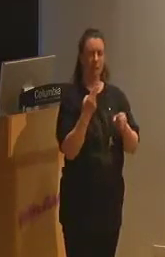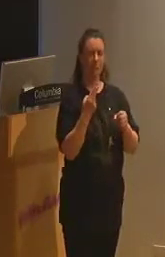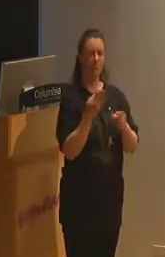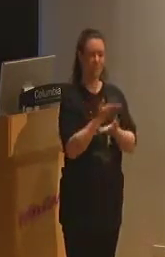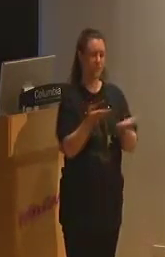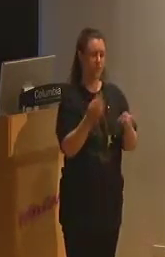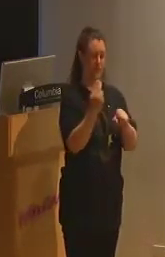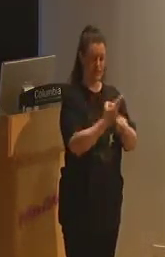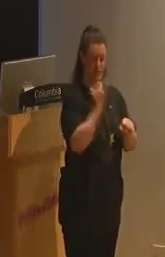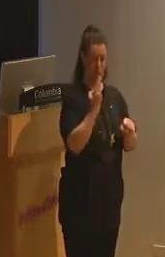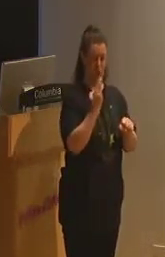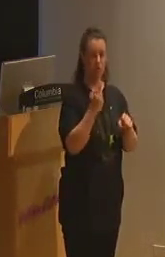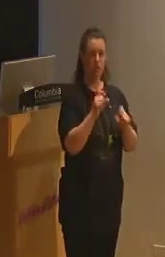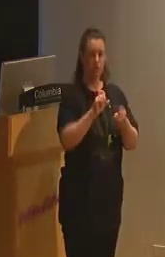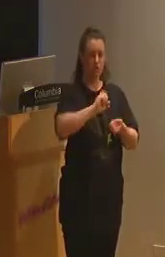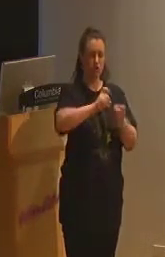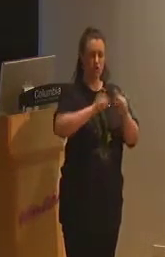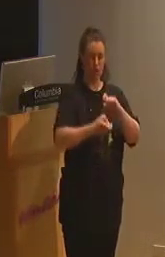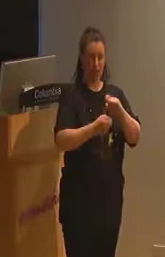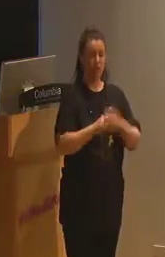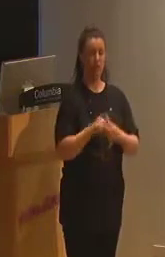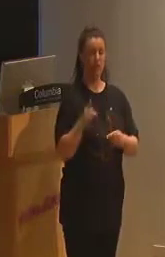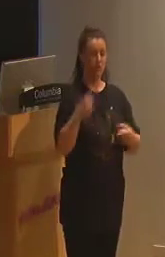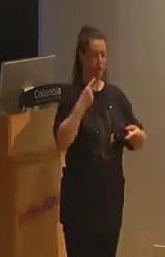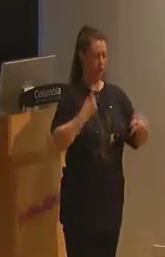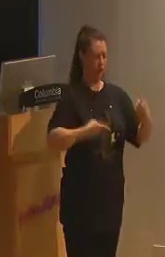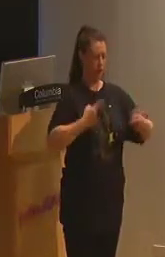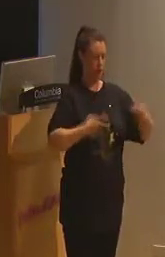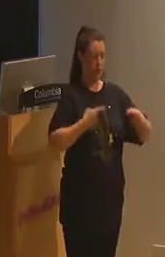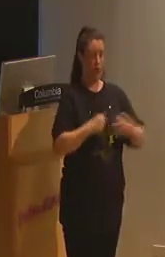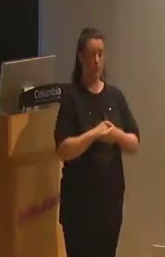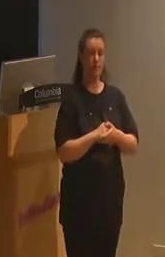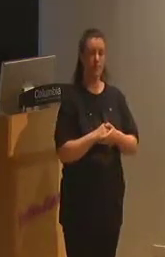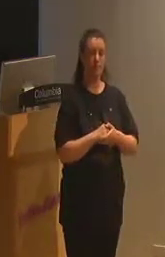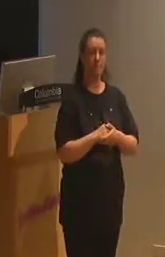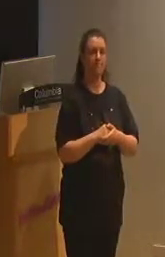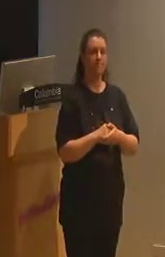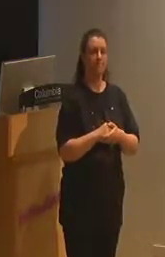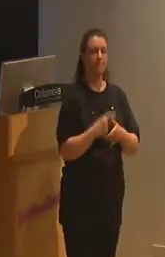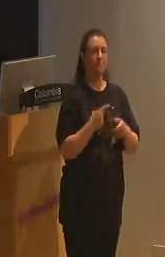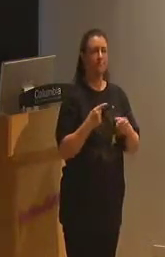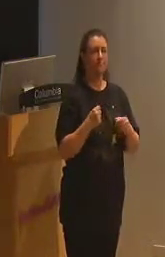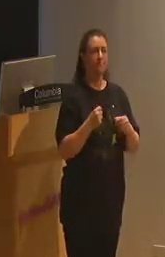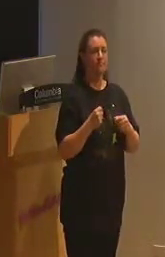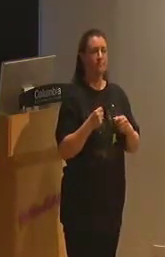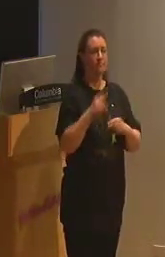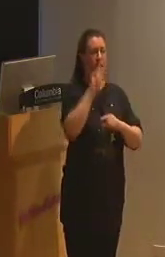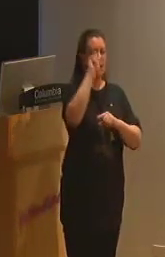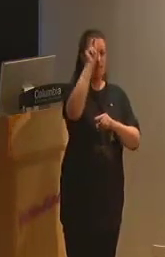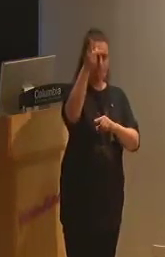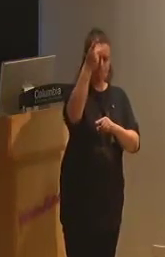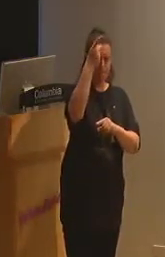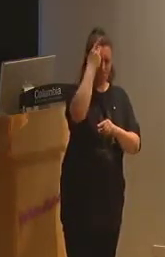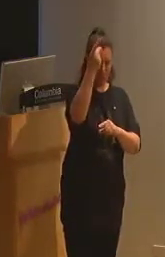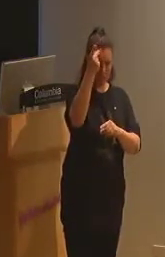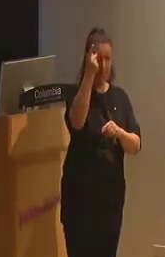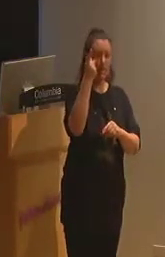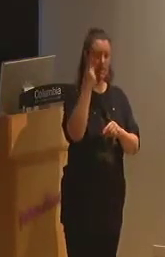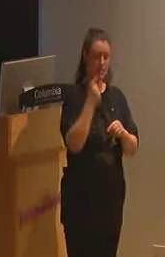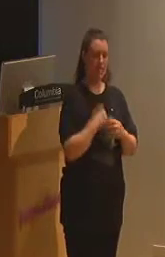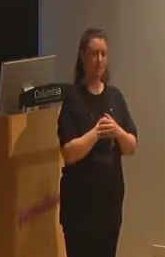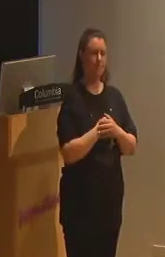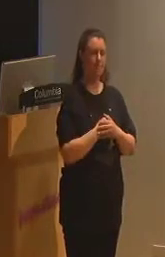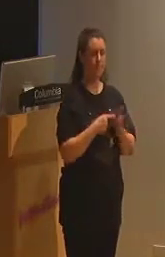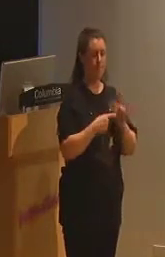informs and determines it. She argues that far from producing any progressive, democratic, and egalitarian forms and